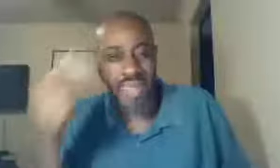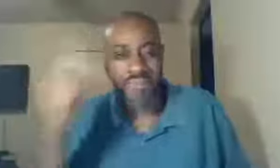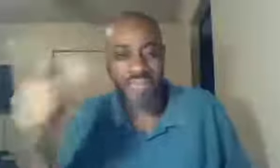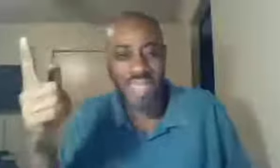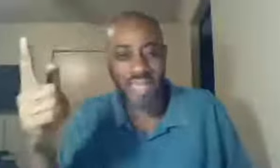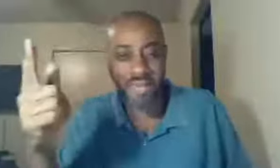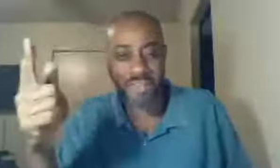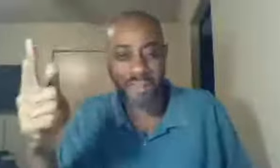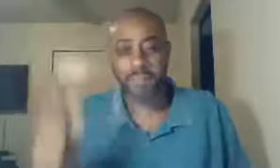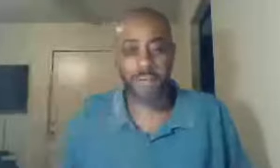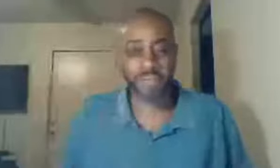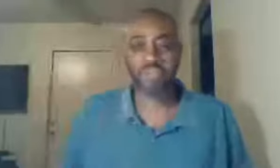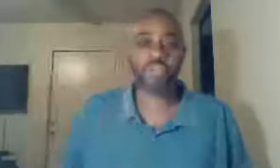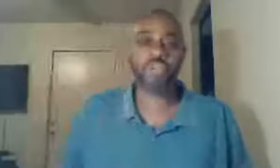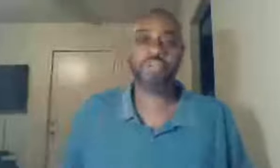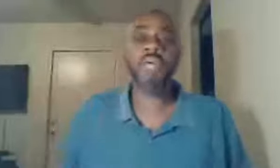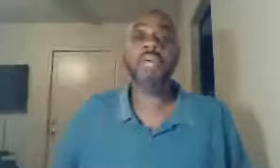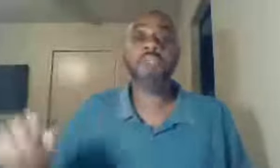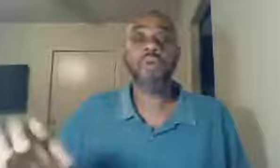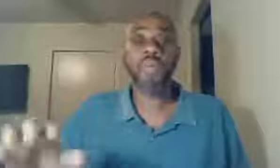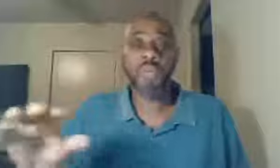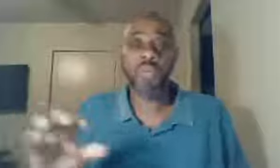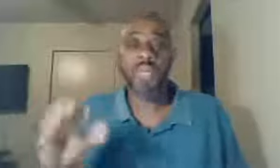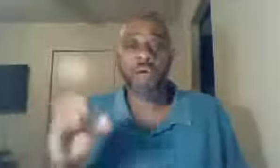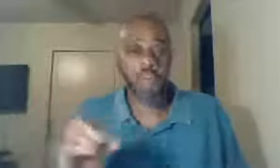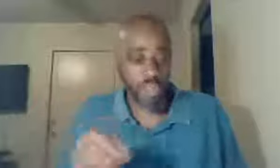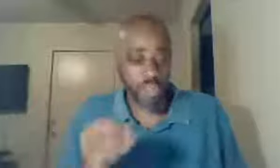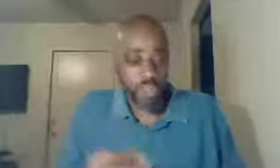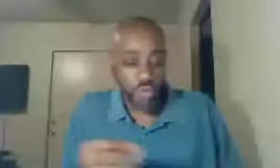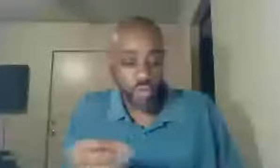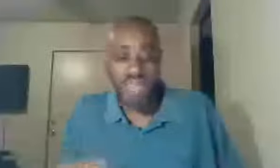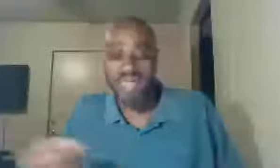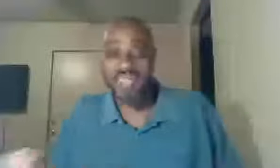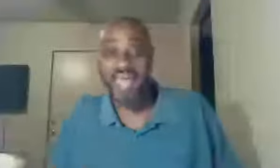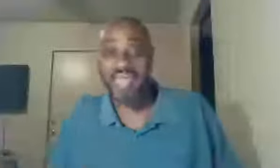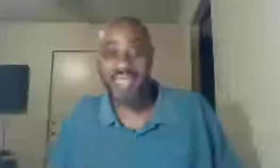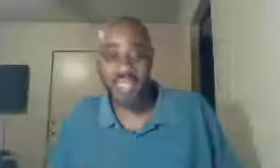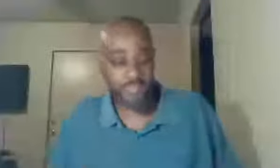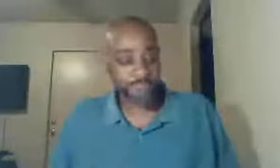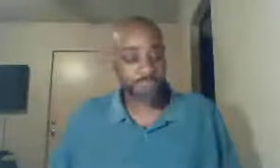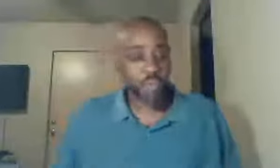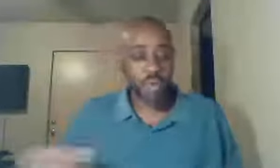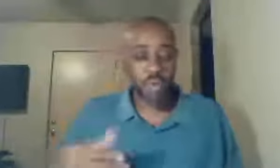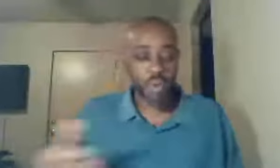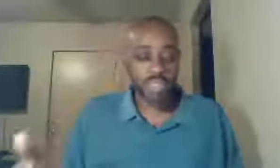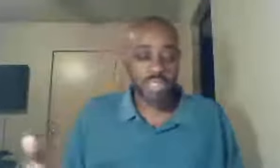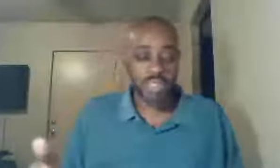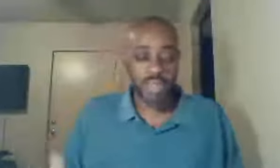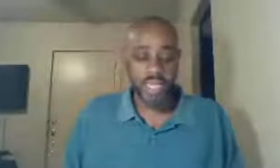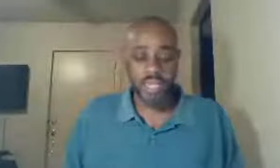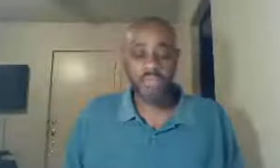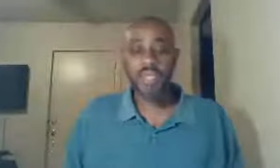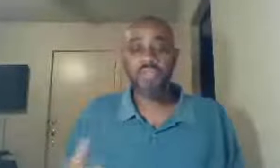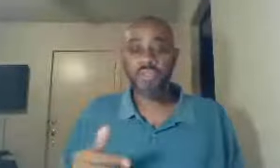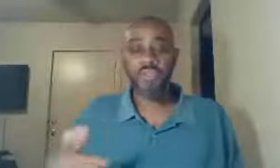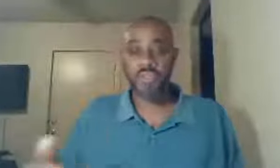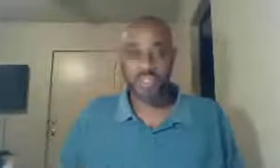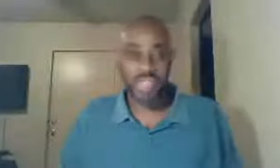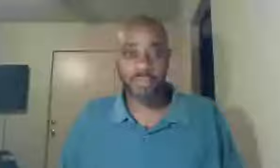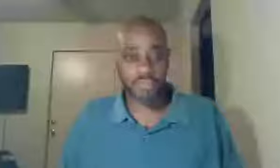place of ignorance, my brothers and sisters, so we don't want, to use text like this, where we see there, in first Corinthians, chapter